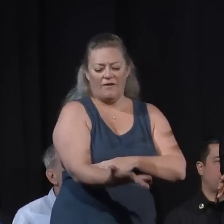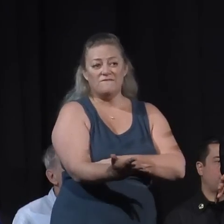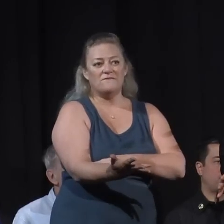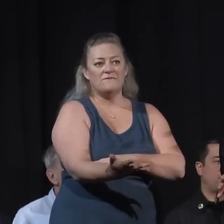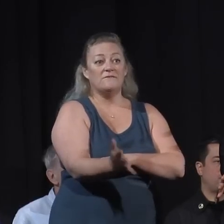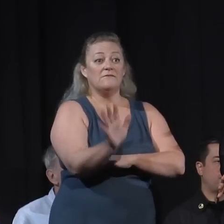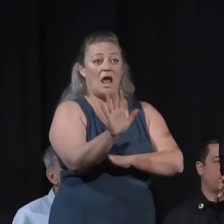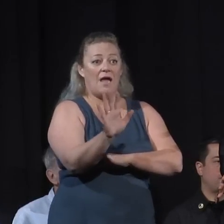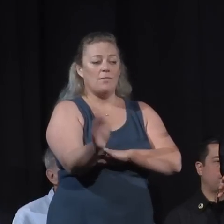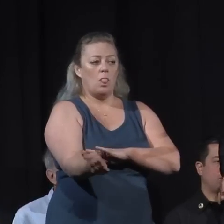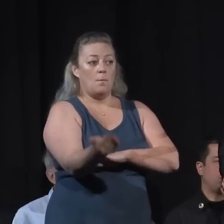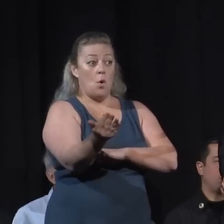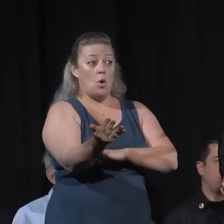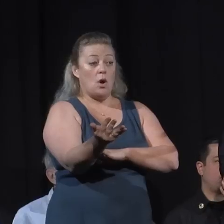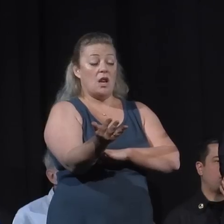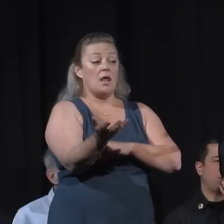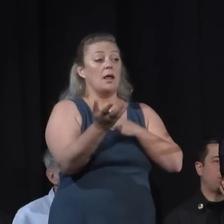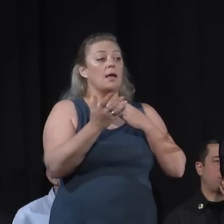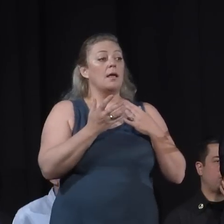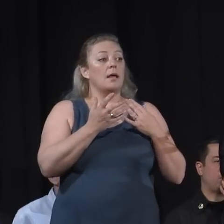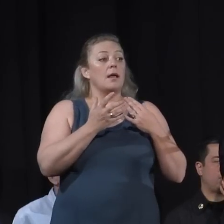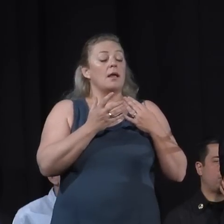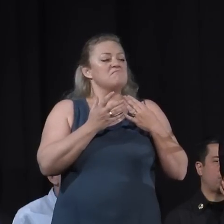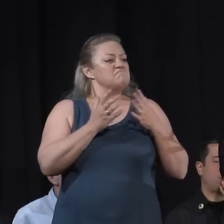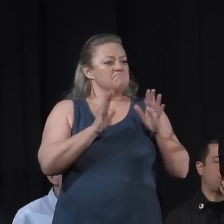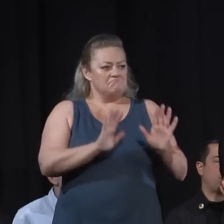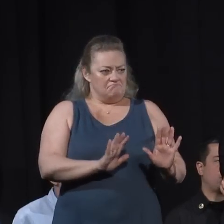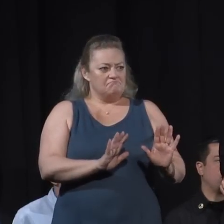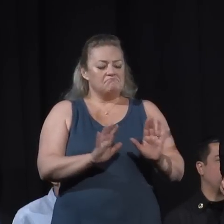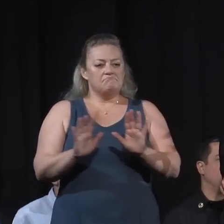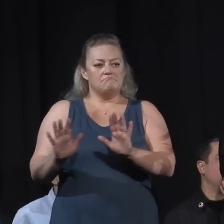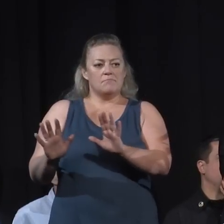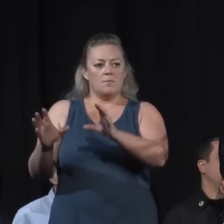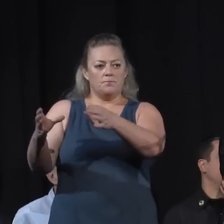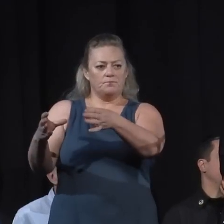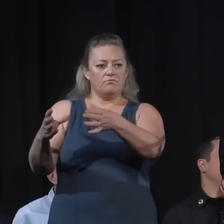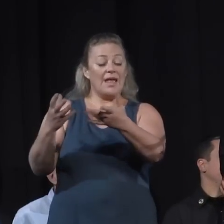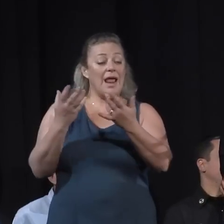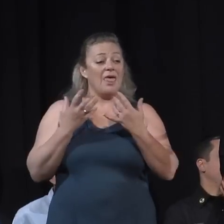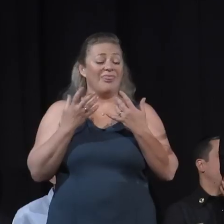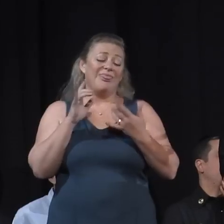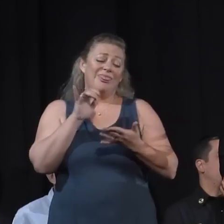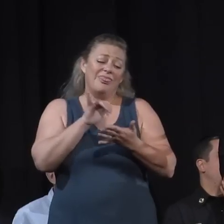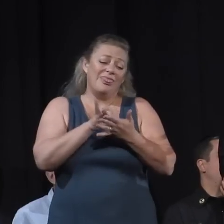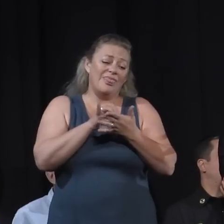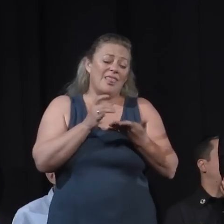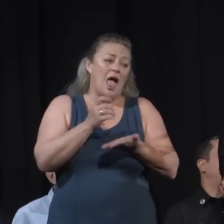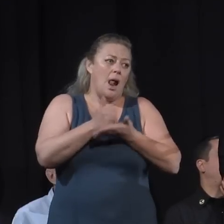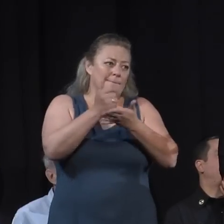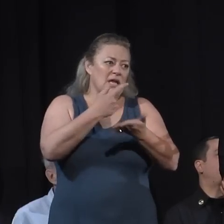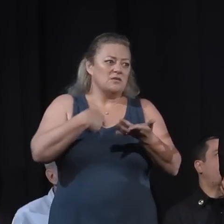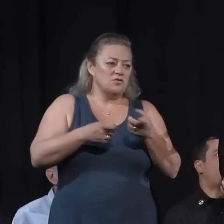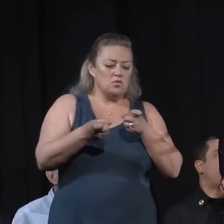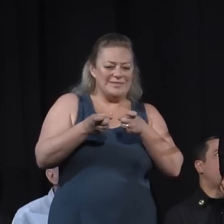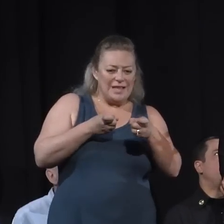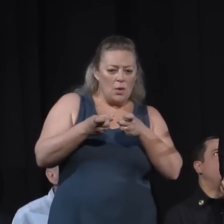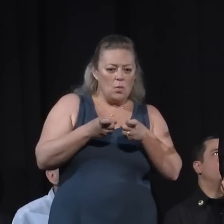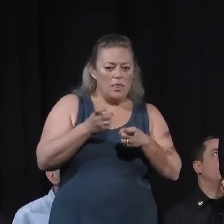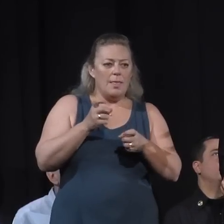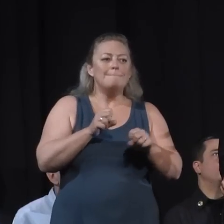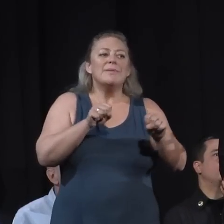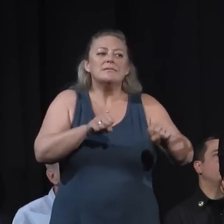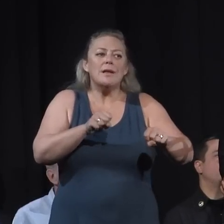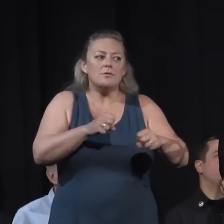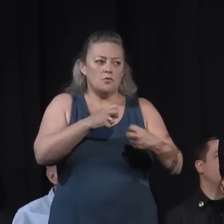in the evacuation areas, a 24-7 curfew. gives us the ability to deal with some of the potential problems that might exist there, so I ask you to please assist